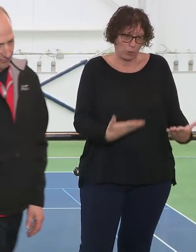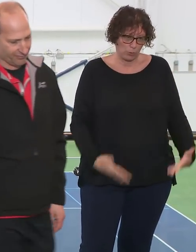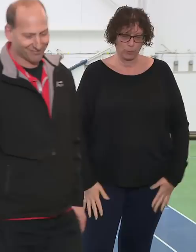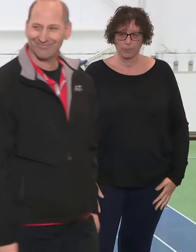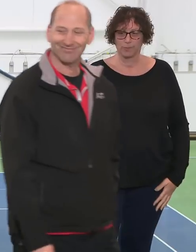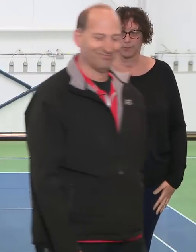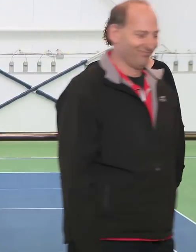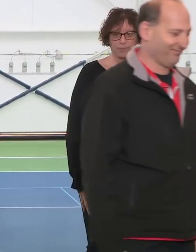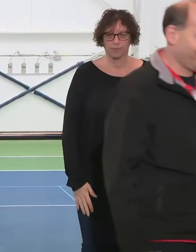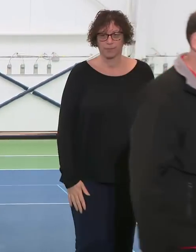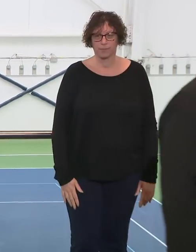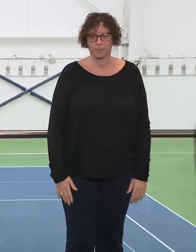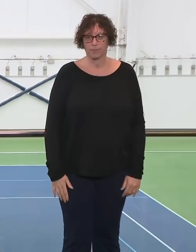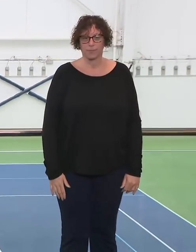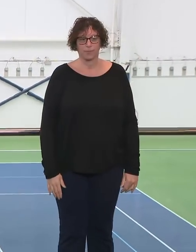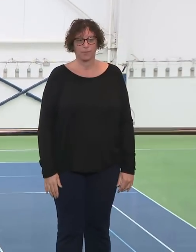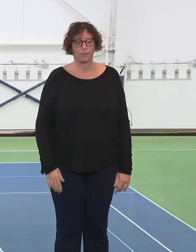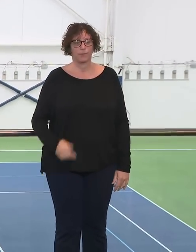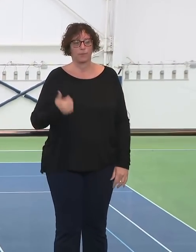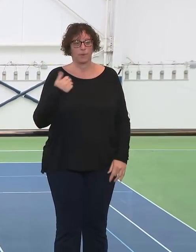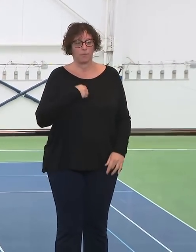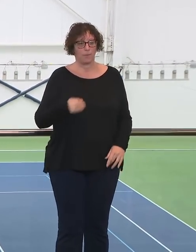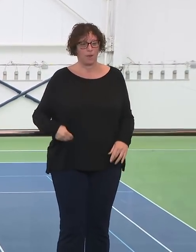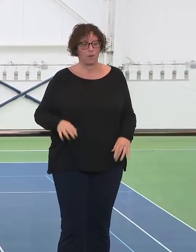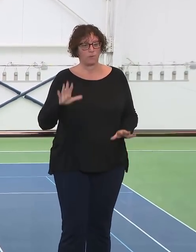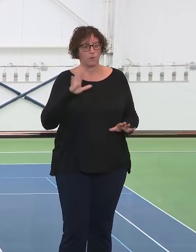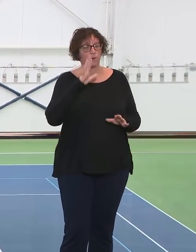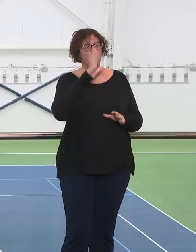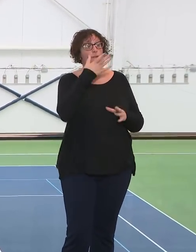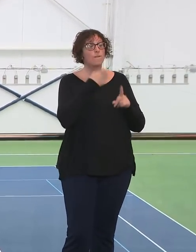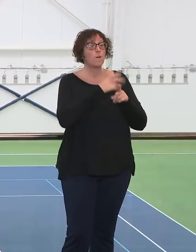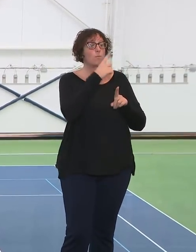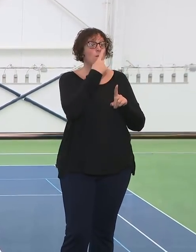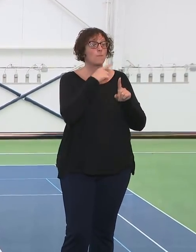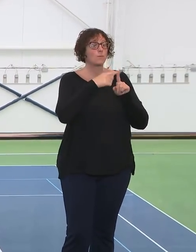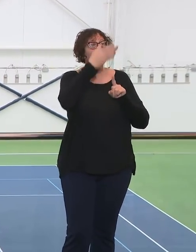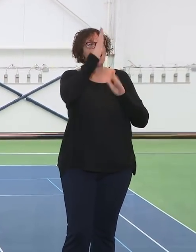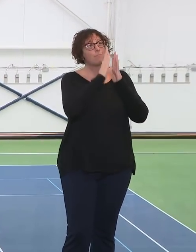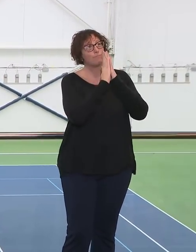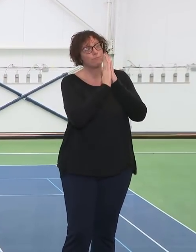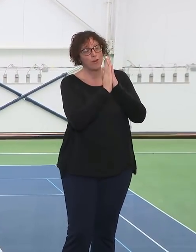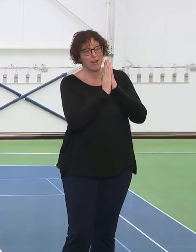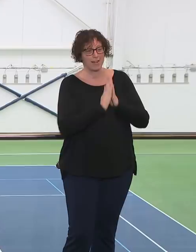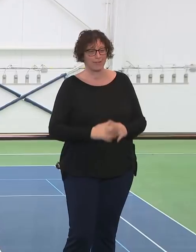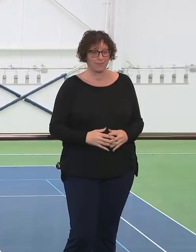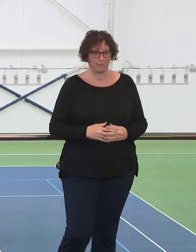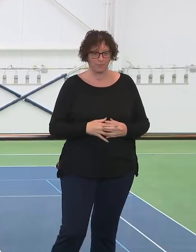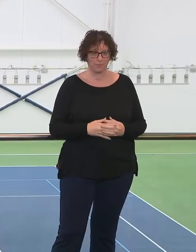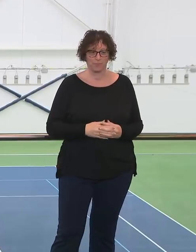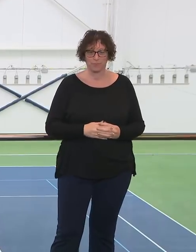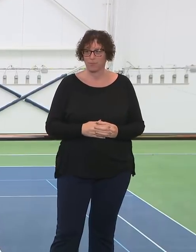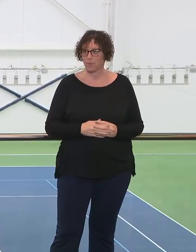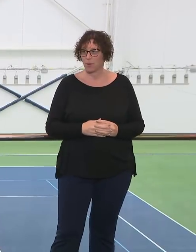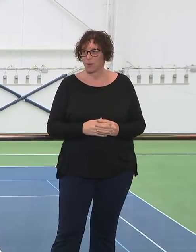From your lips to God's ears. Okay, that would be a nice part of our comeback, wouldn't it? Yes.